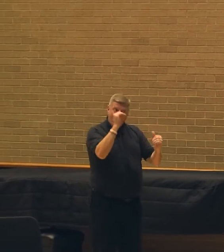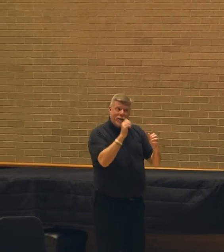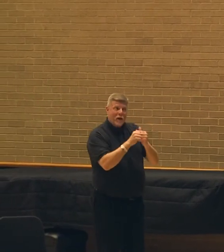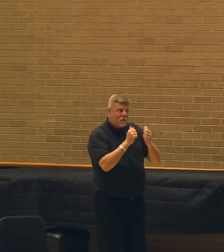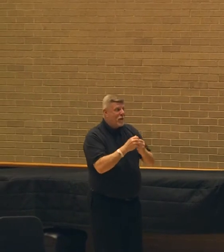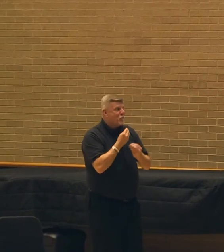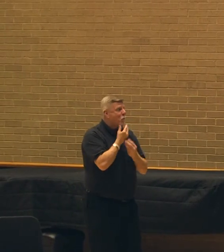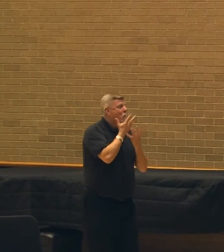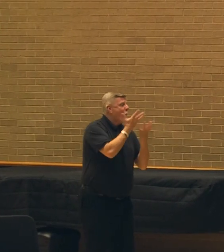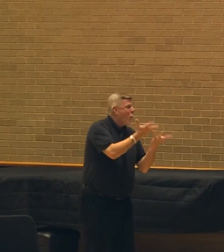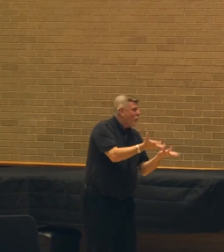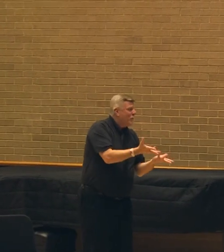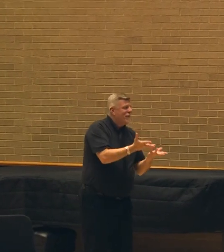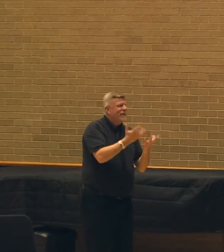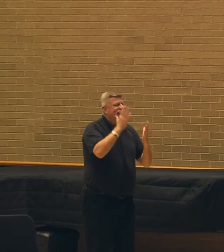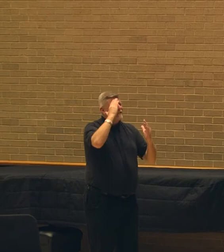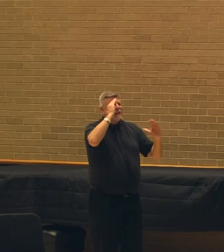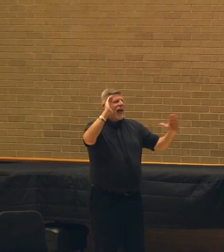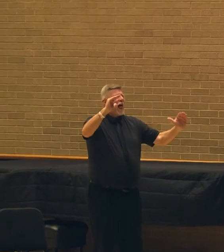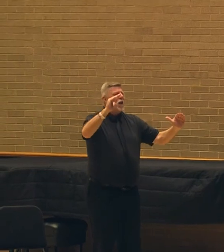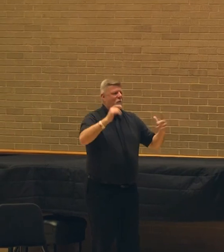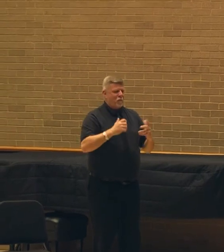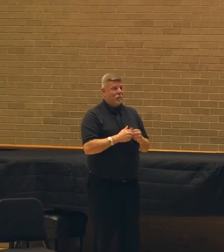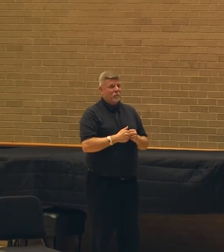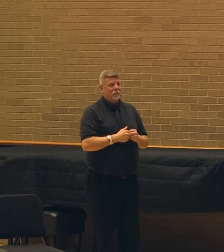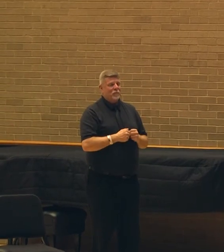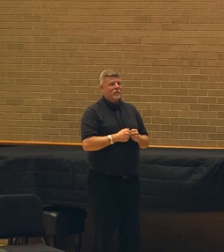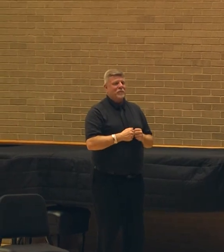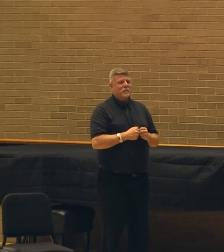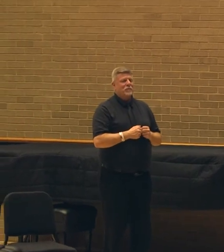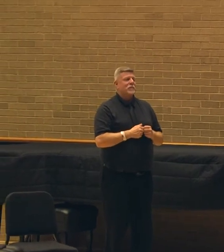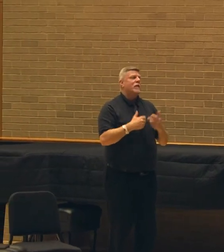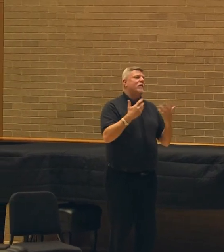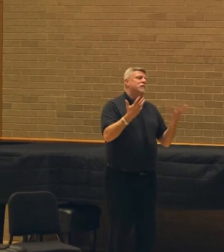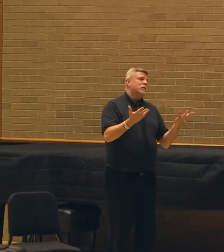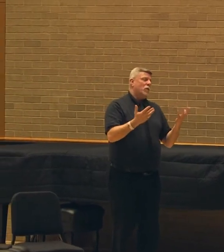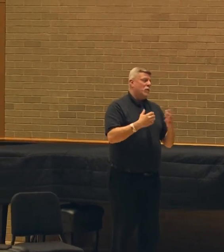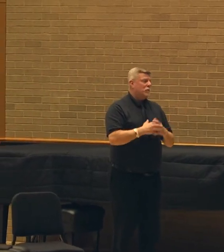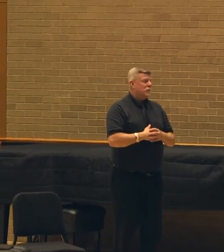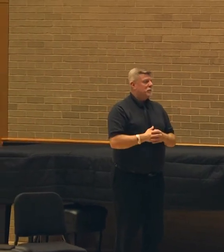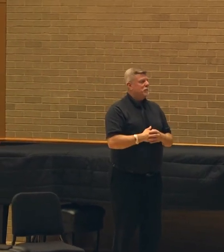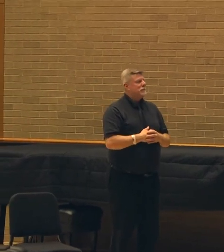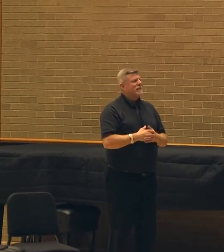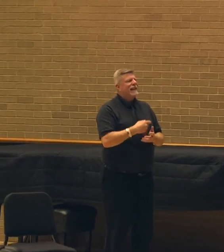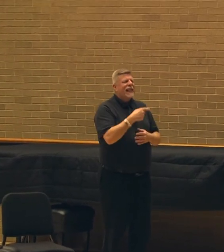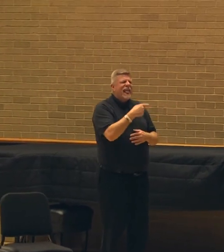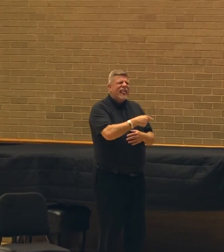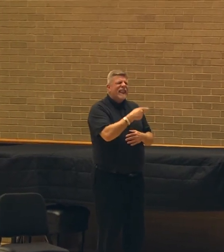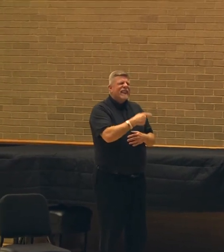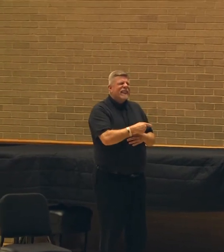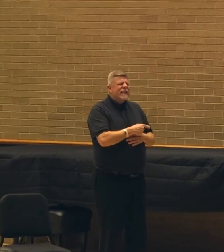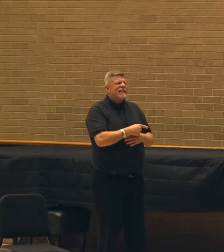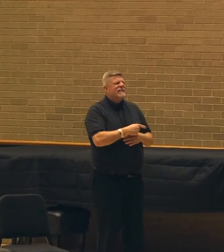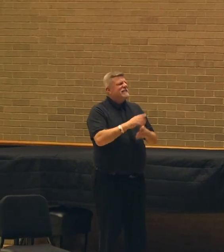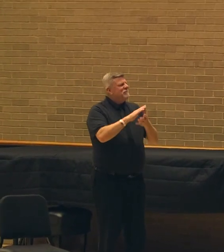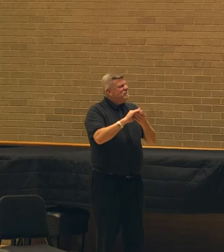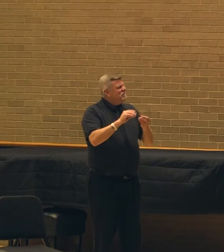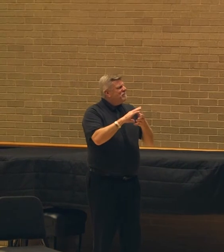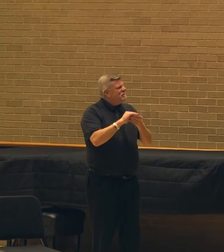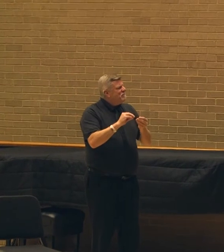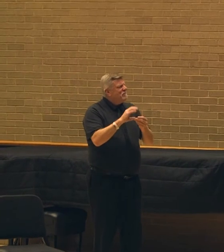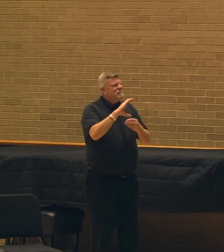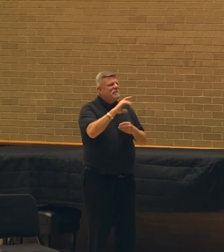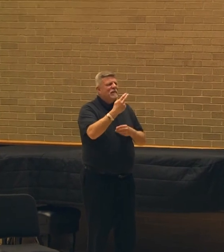aloha in your approach. And so, this particular chant that I'm going to share,